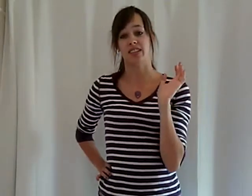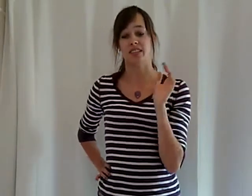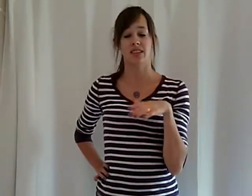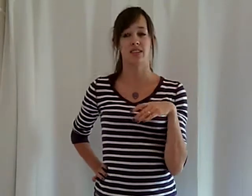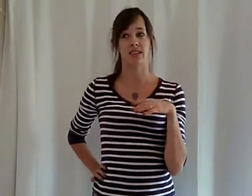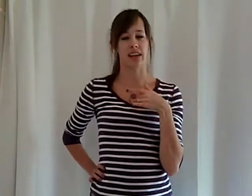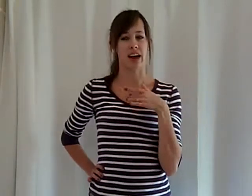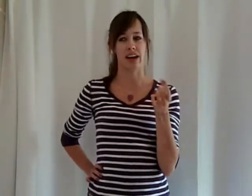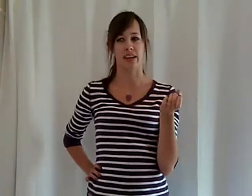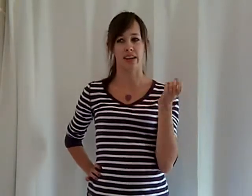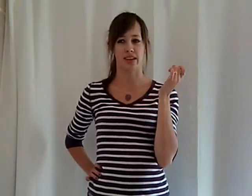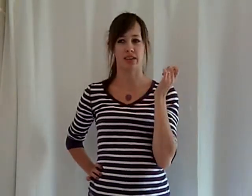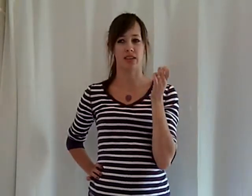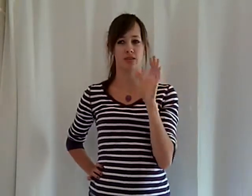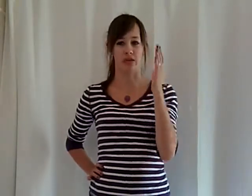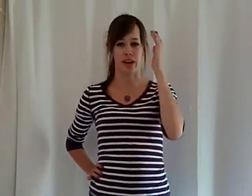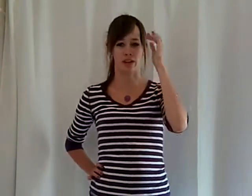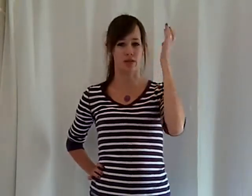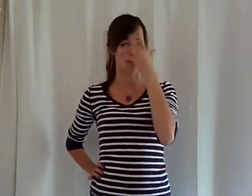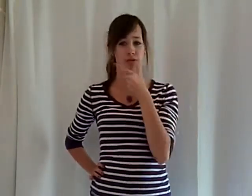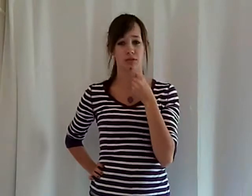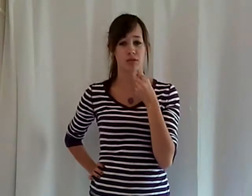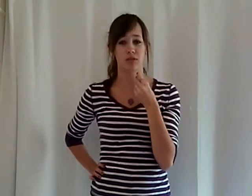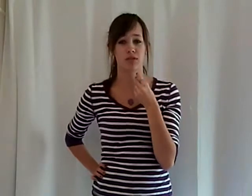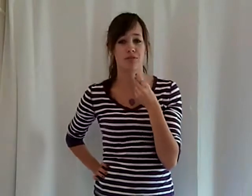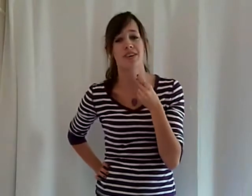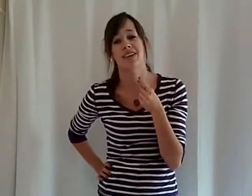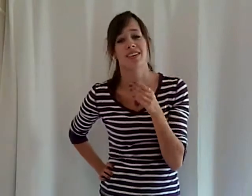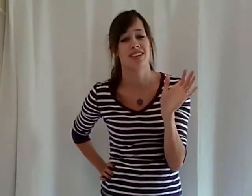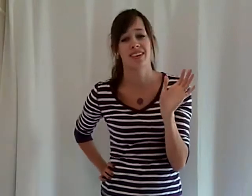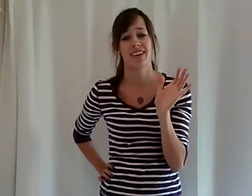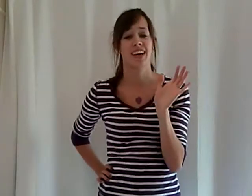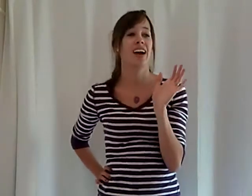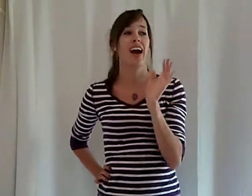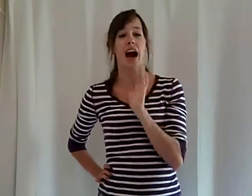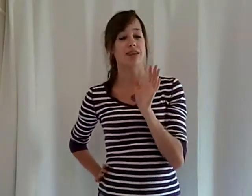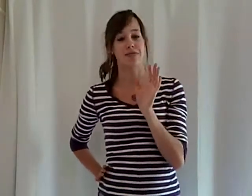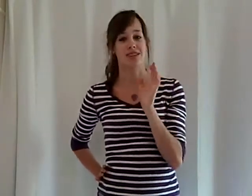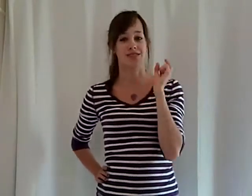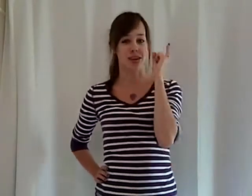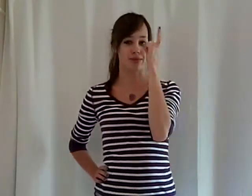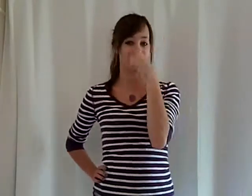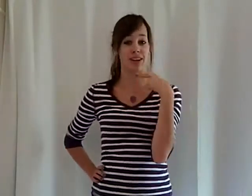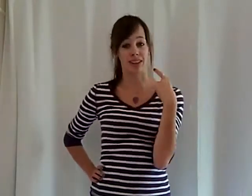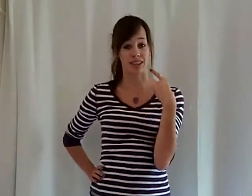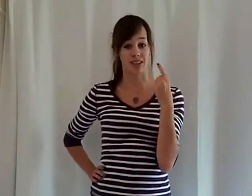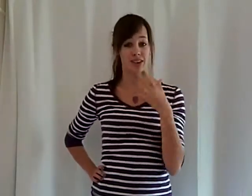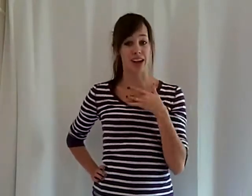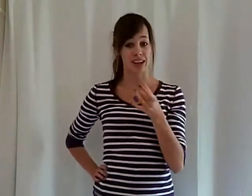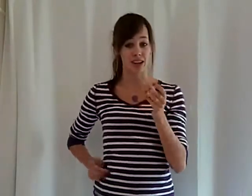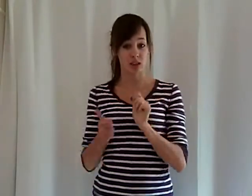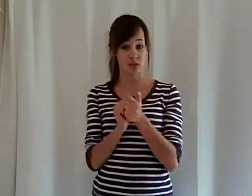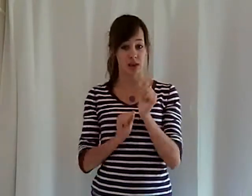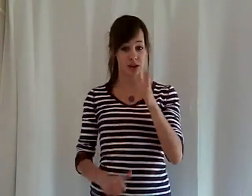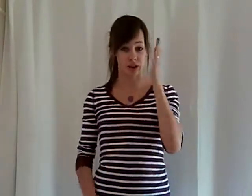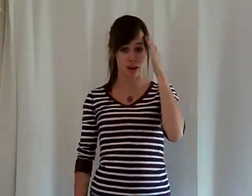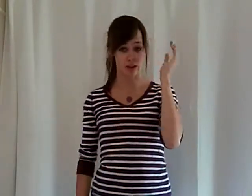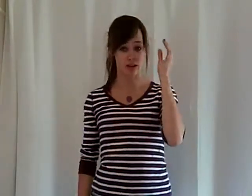That's, like, I like your hair is beautiful or something. I didn't mean to do that. I meant to go like this. So, I like the way your hair